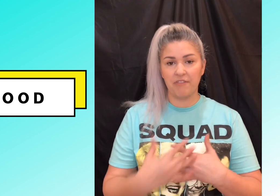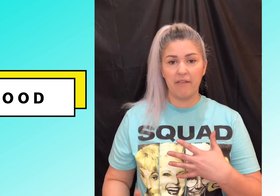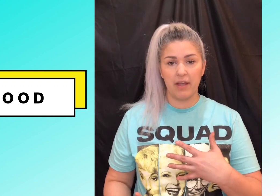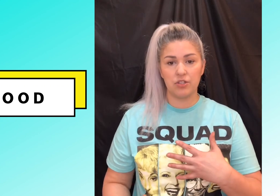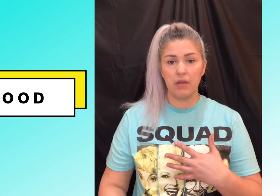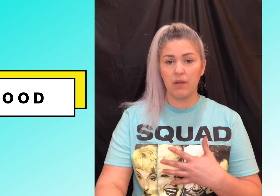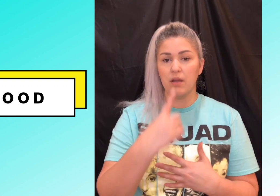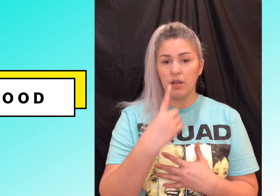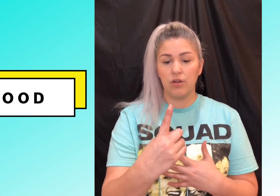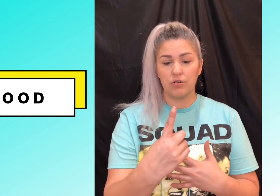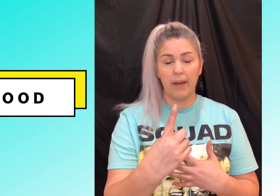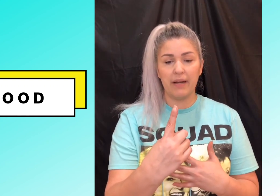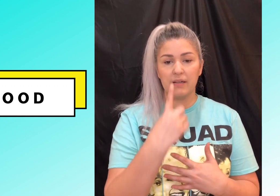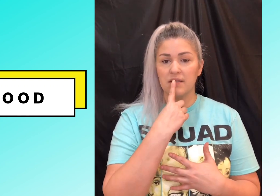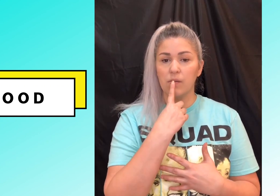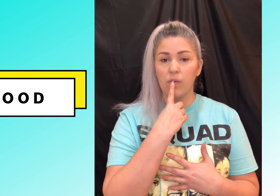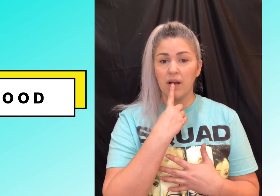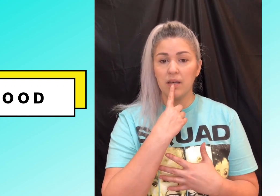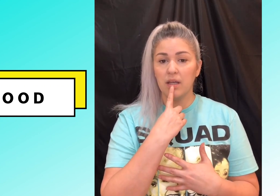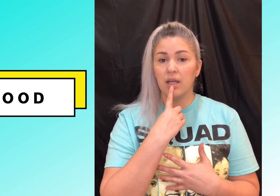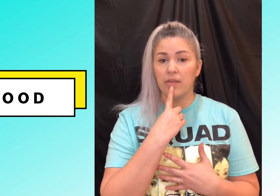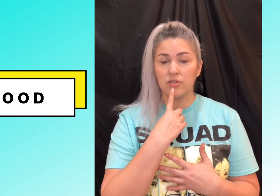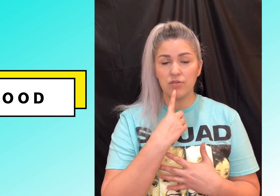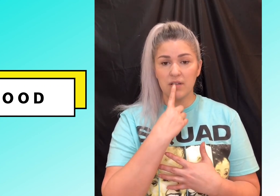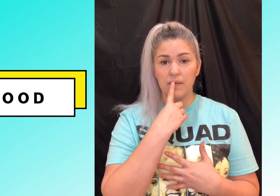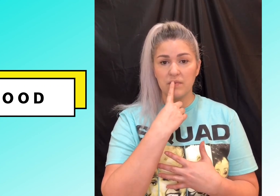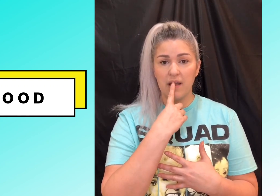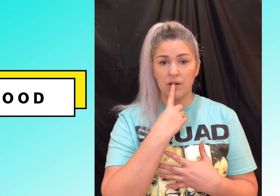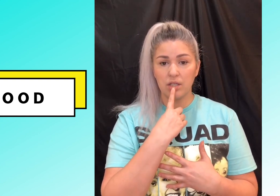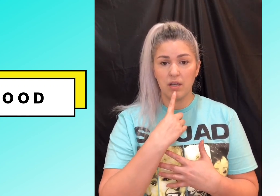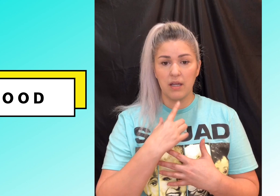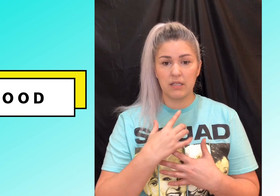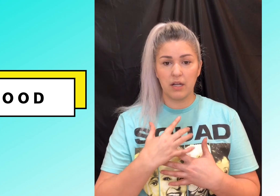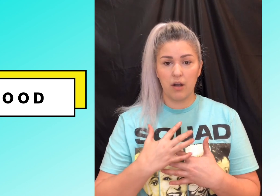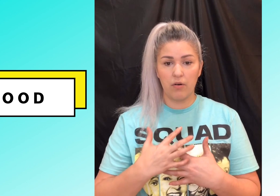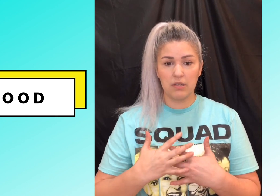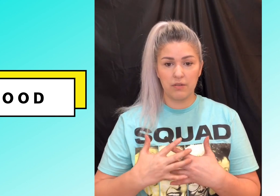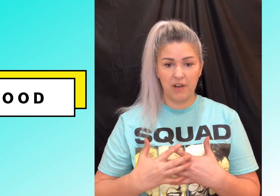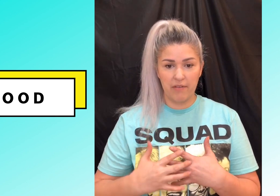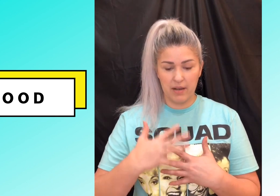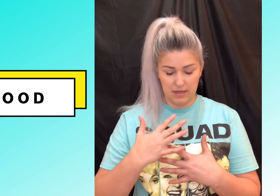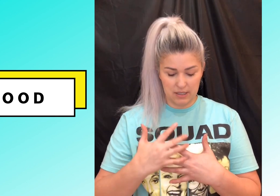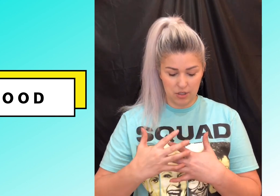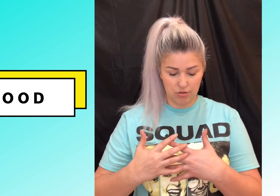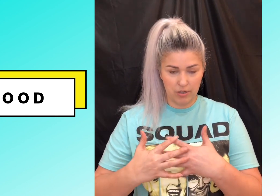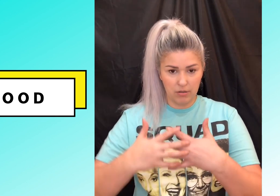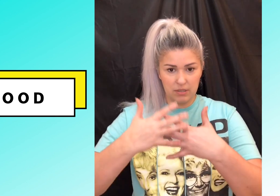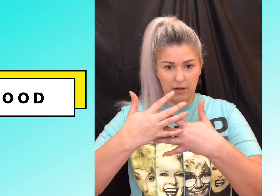five hand shape your dominant hand is in the one and then as soon as it comes down it's gonna go into the five hand and it's gonna trickle down